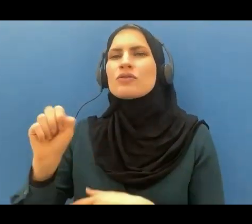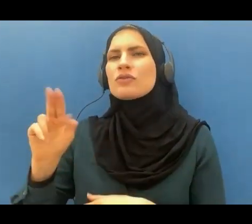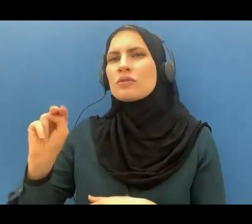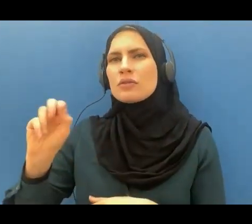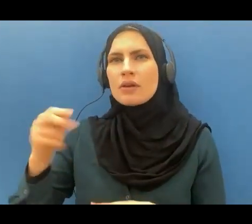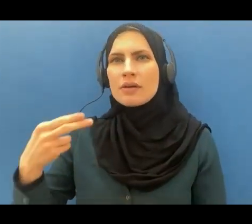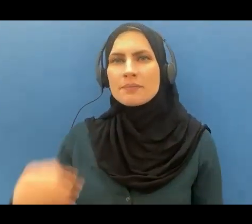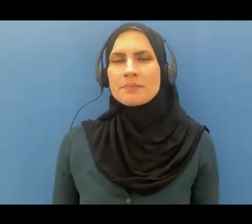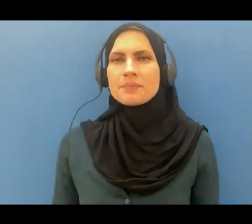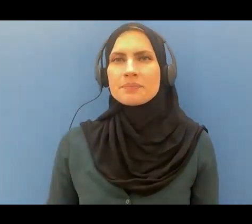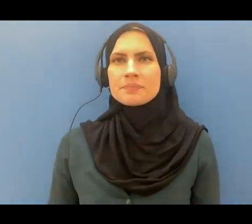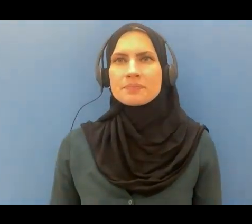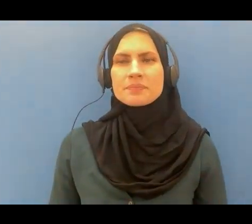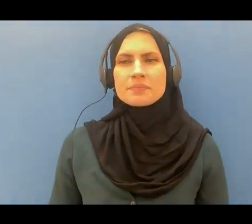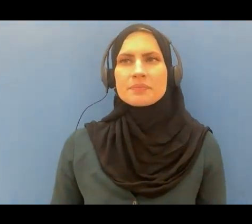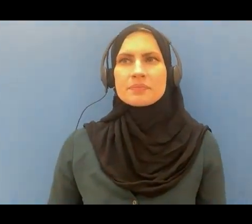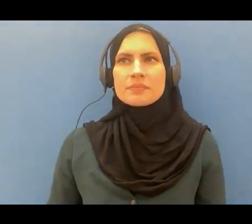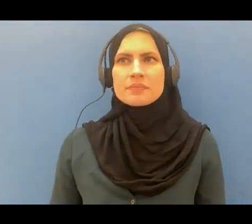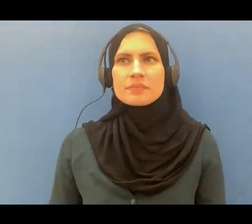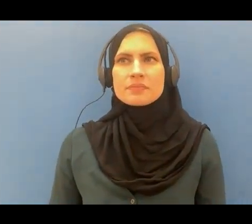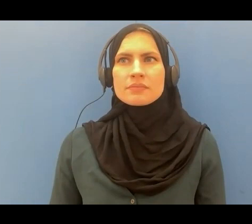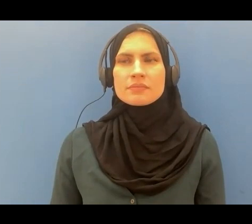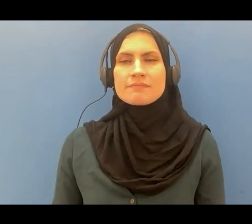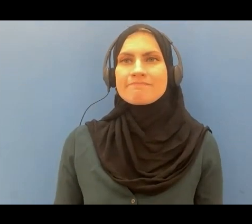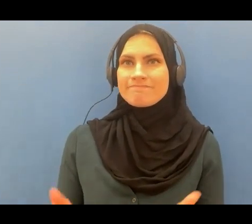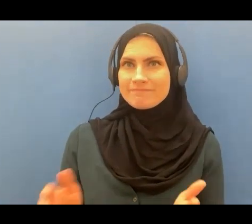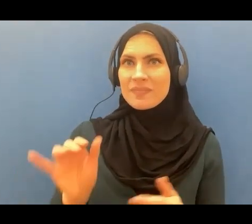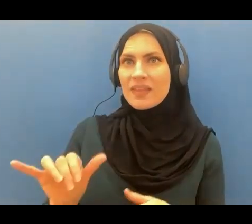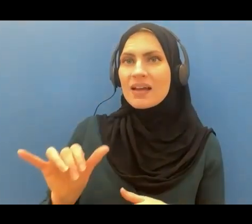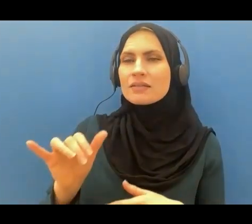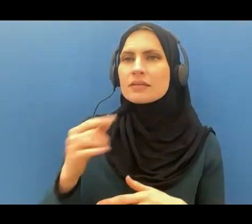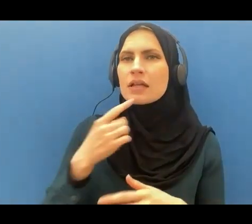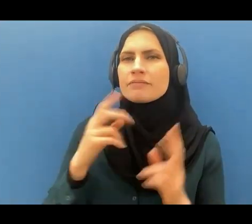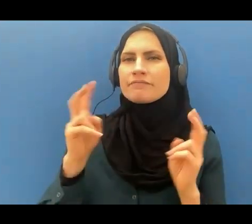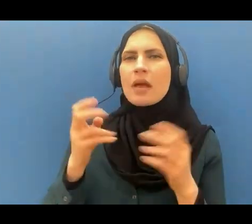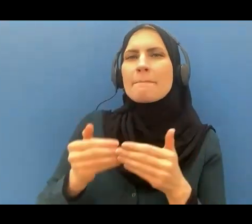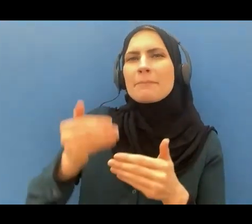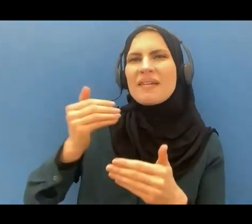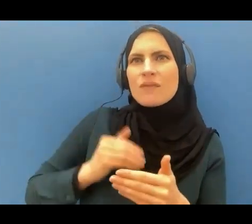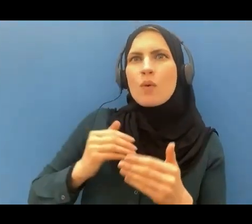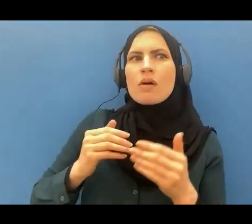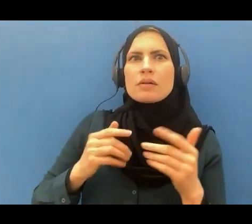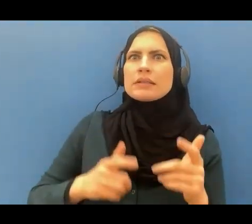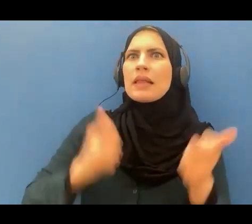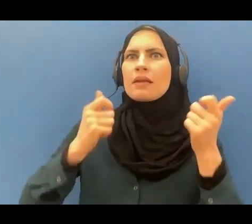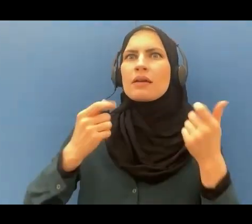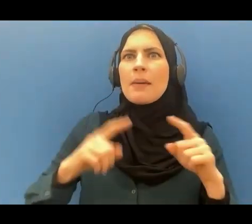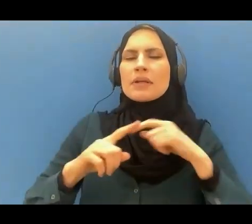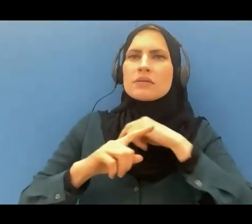Again, it says, before the torment comes upon you suddenly, while you do not